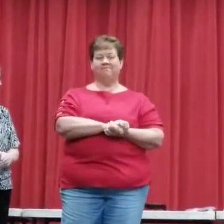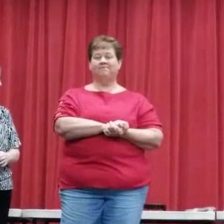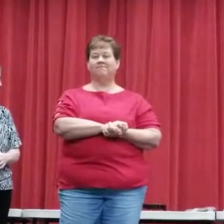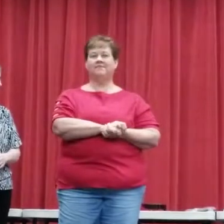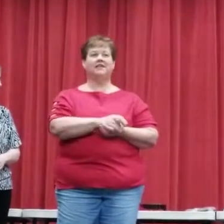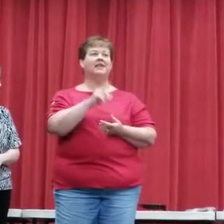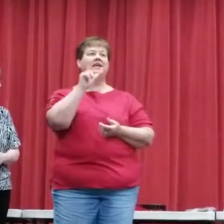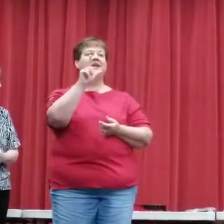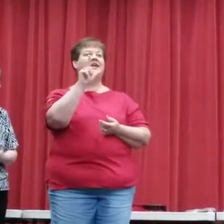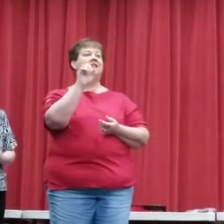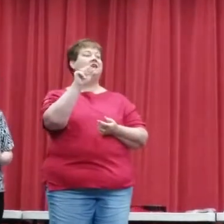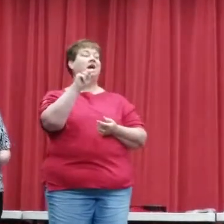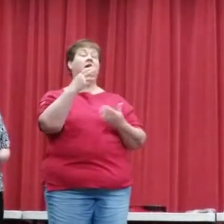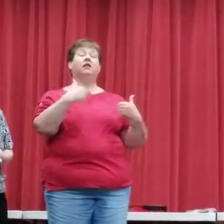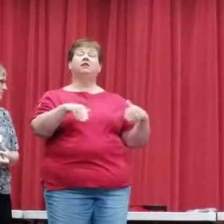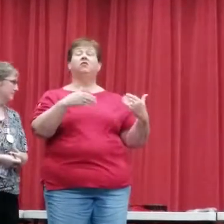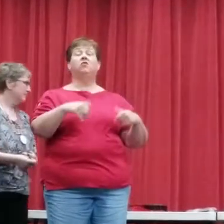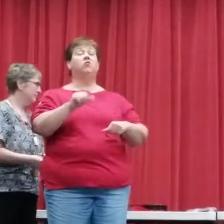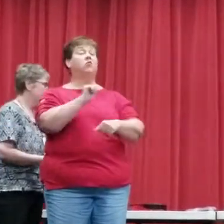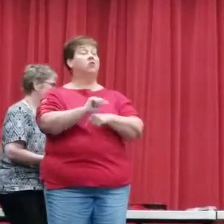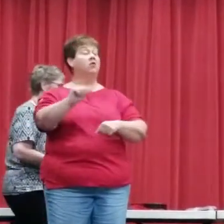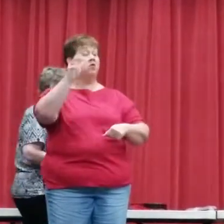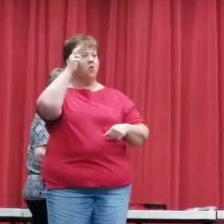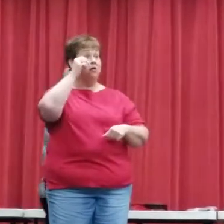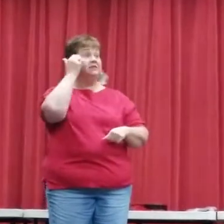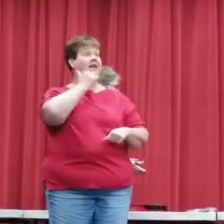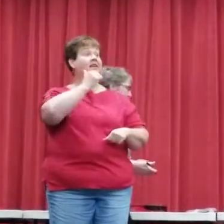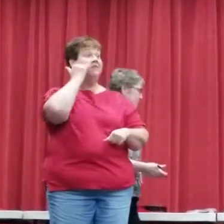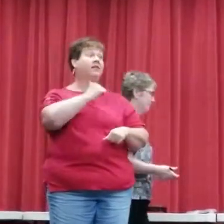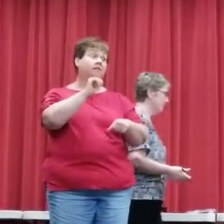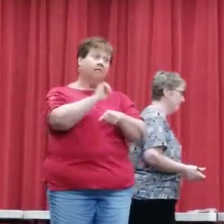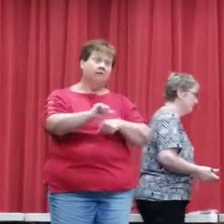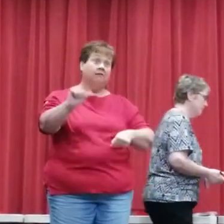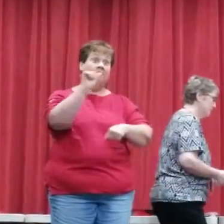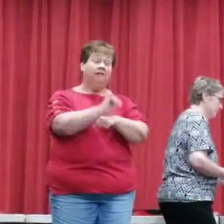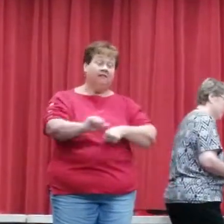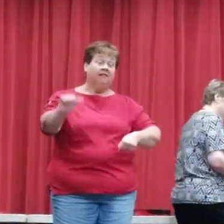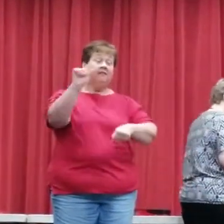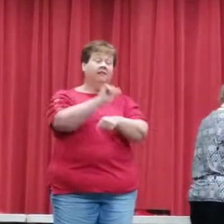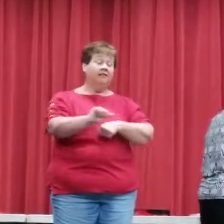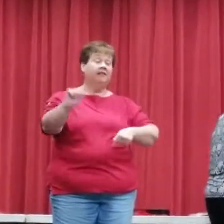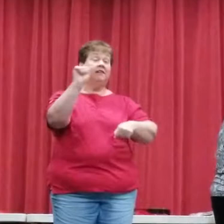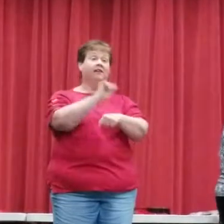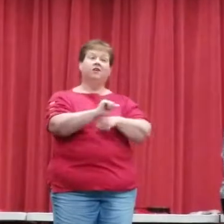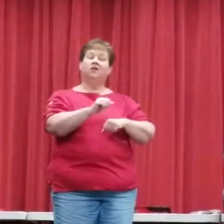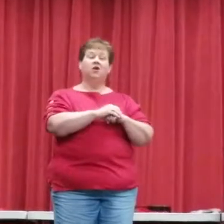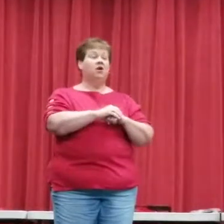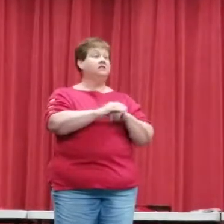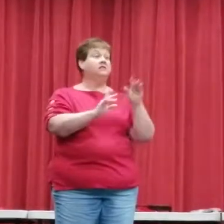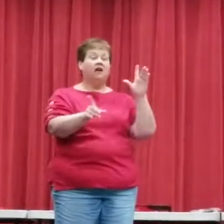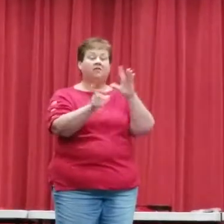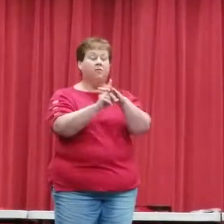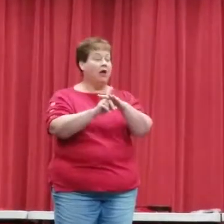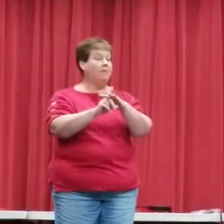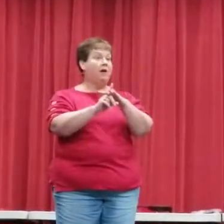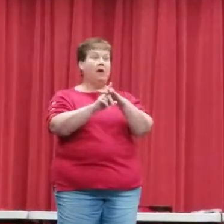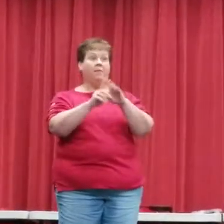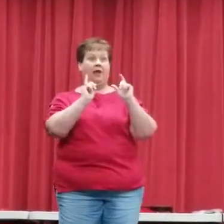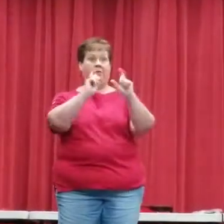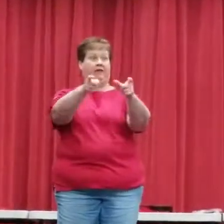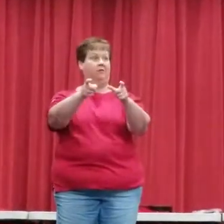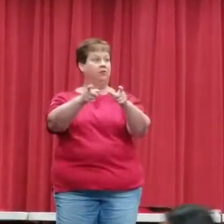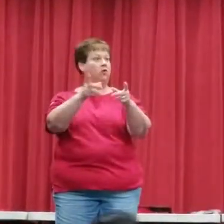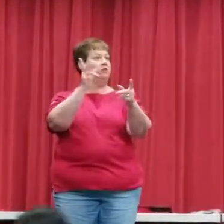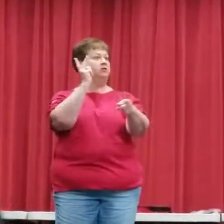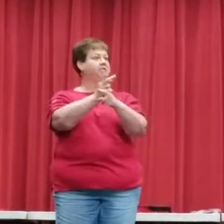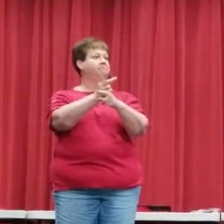Liana was just a workhorse, day in and day out, and fires would pop up, and I would give up to her,